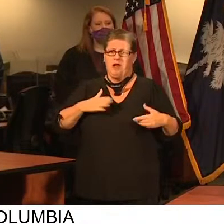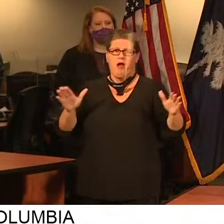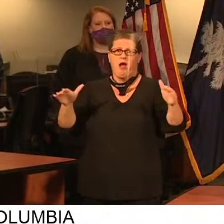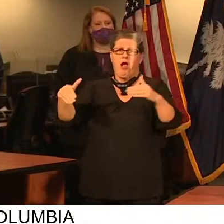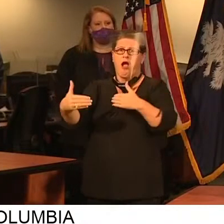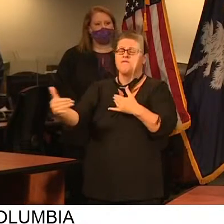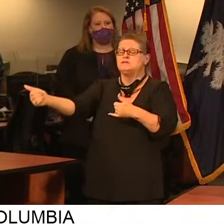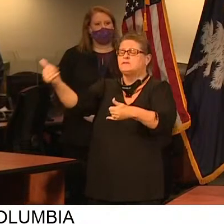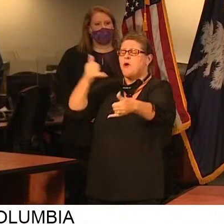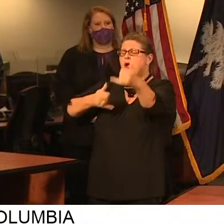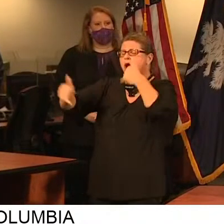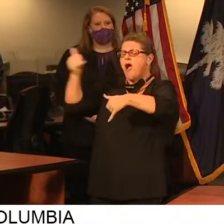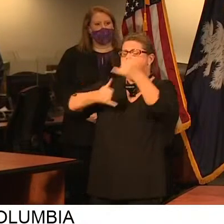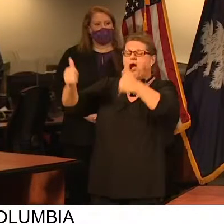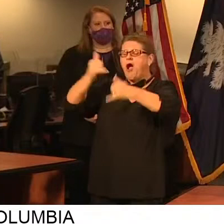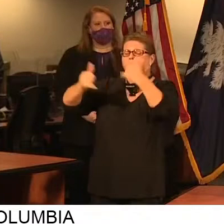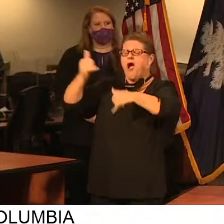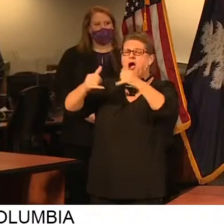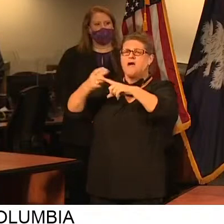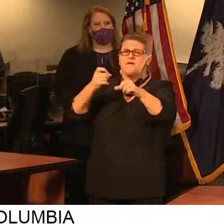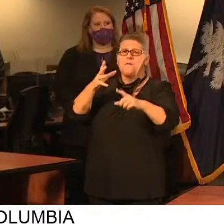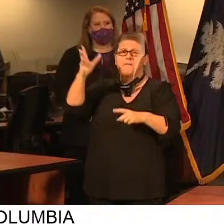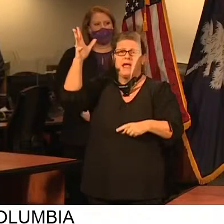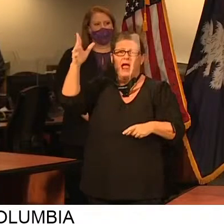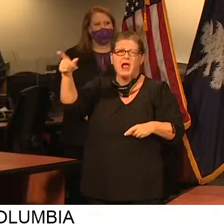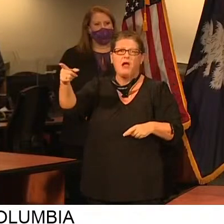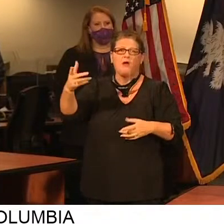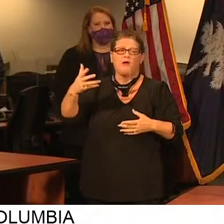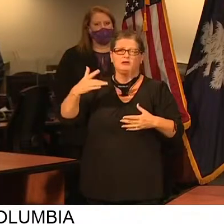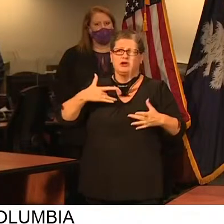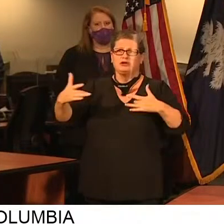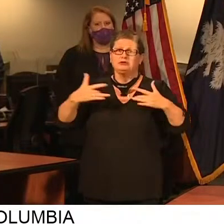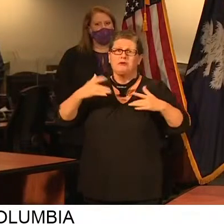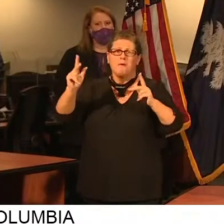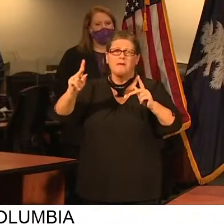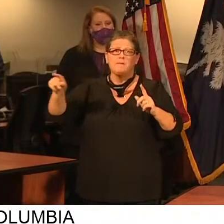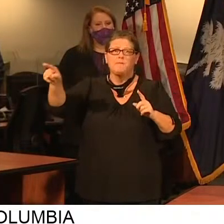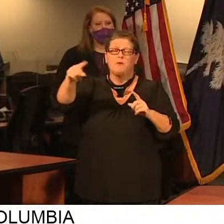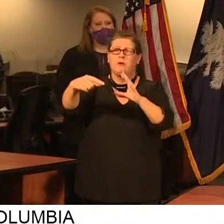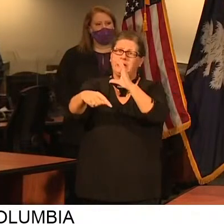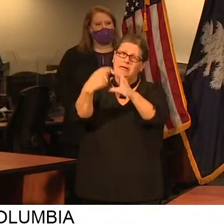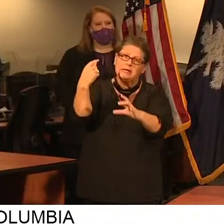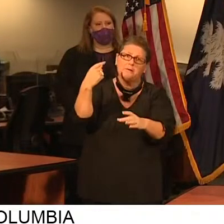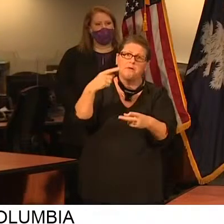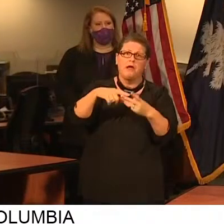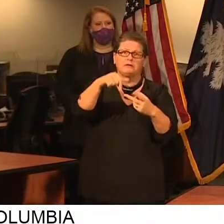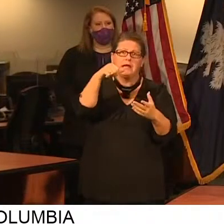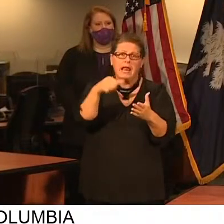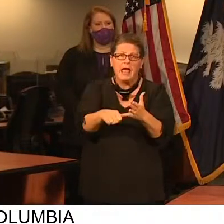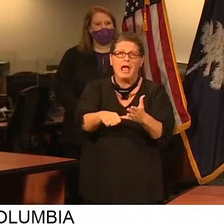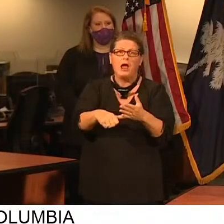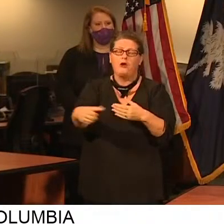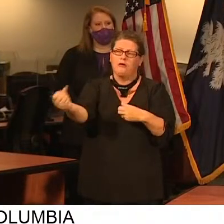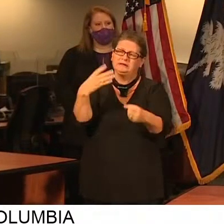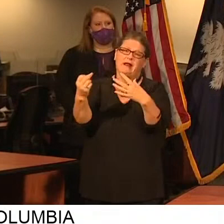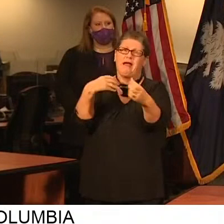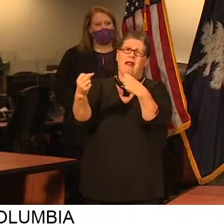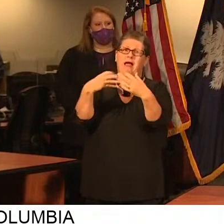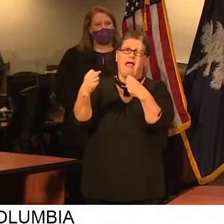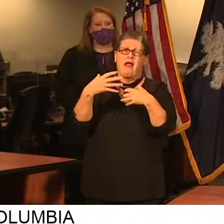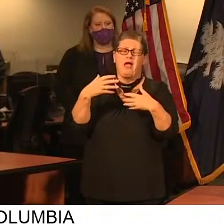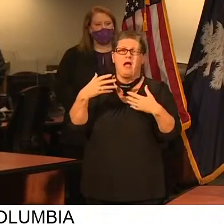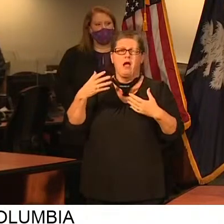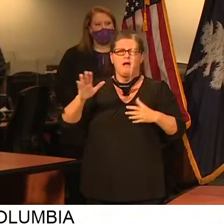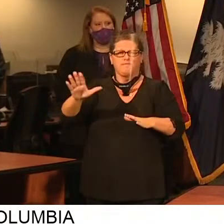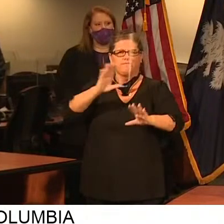been flooded with calls from parents and concerned citizens, as well as emails and letters, and there's a